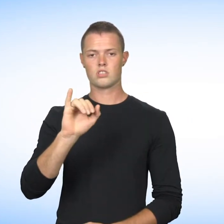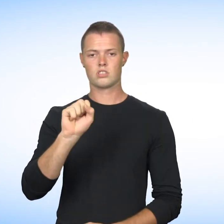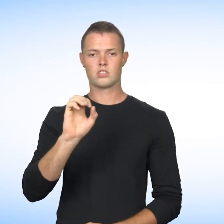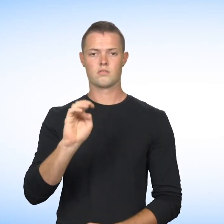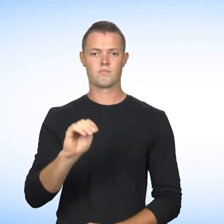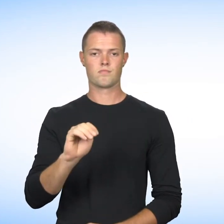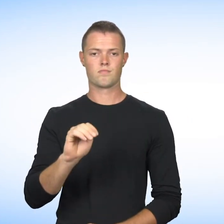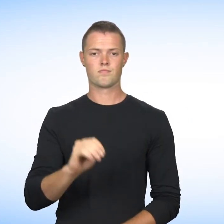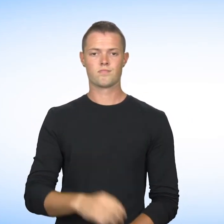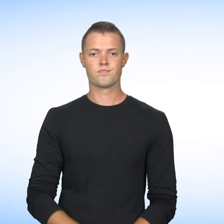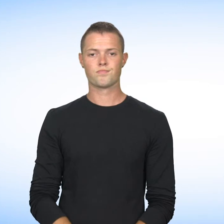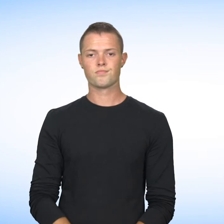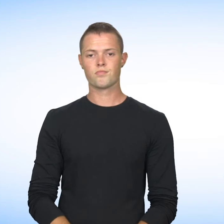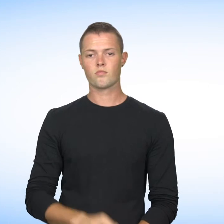both relate to the notion of racism.